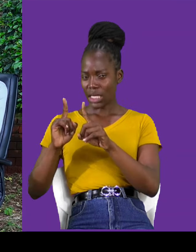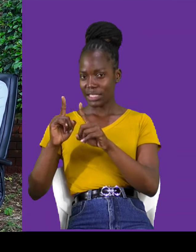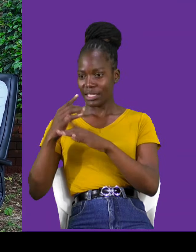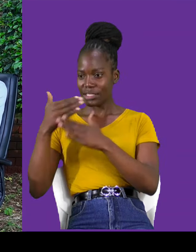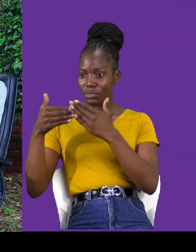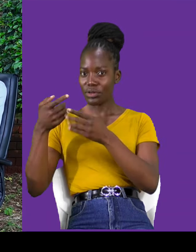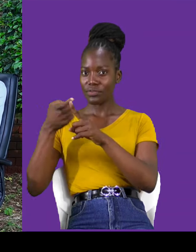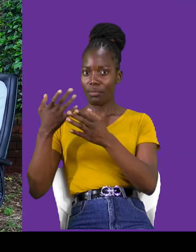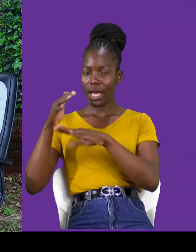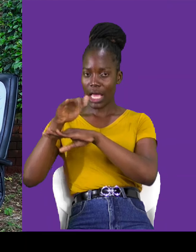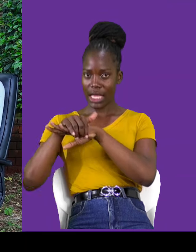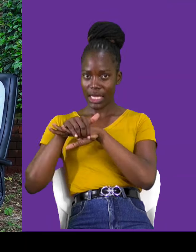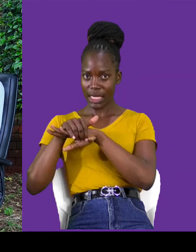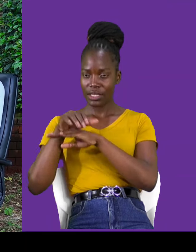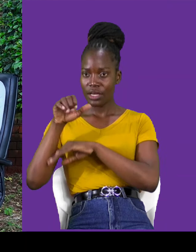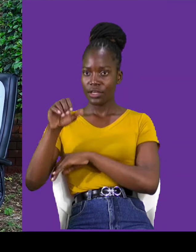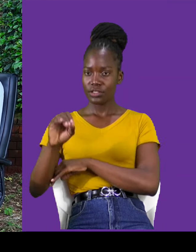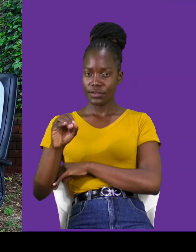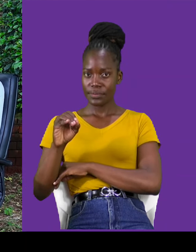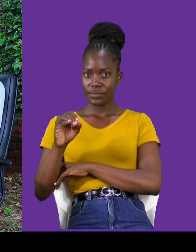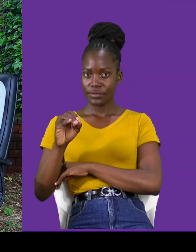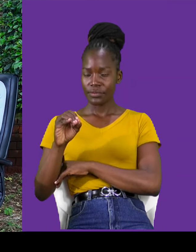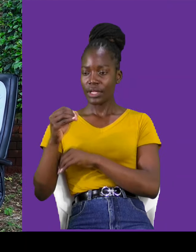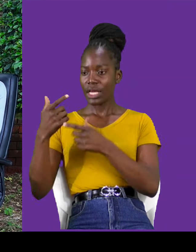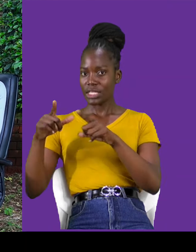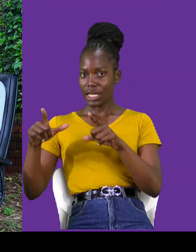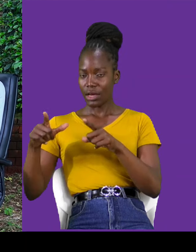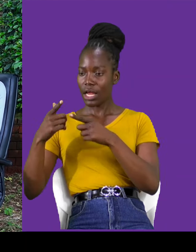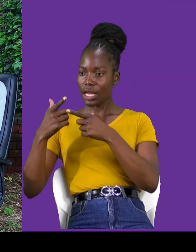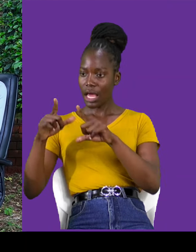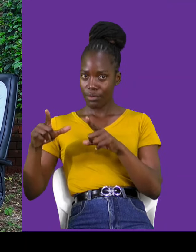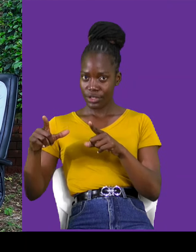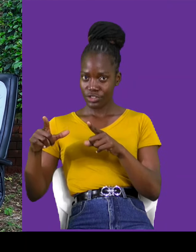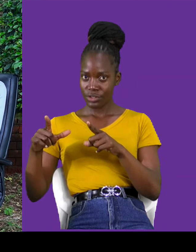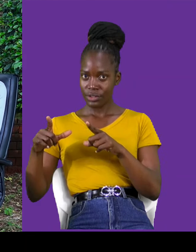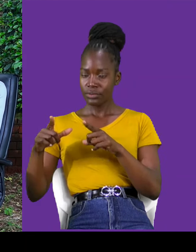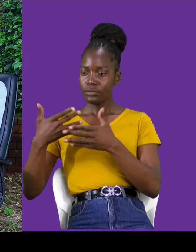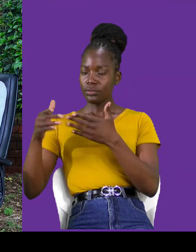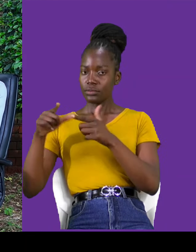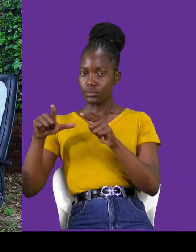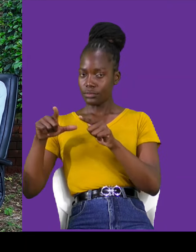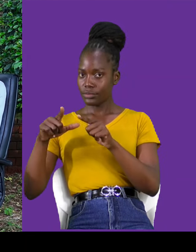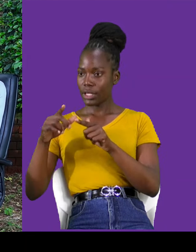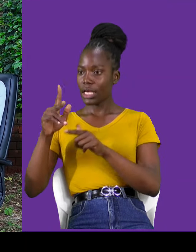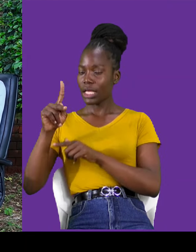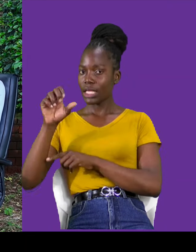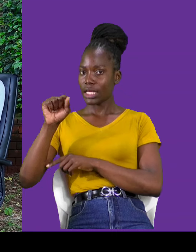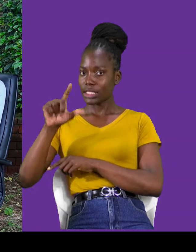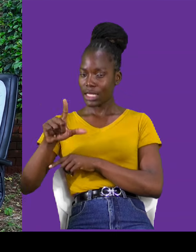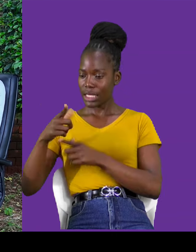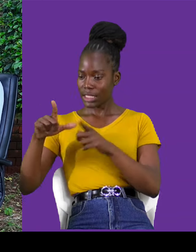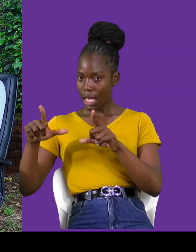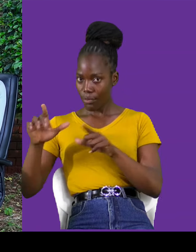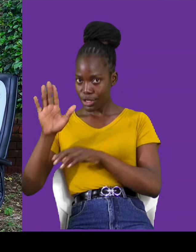English. So, it's a whole language, sign language is a whole language, KSL is a, Kenya sign language is a whole language, it's not English.